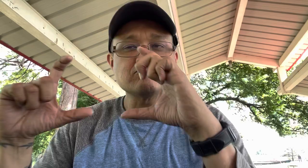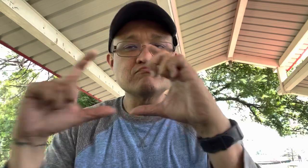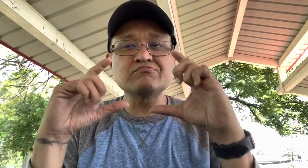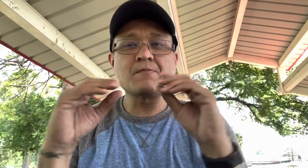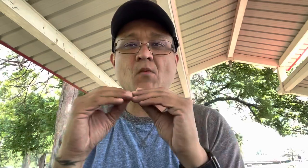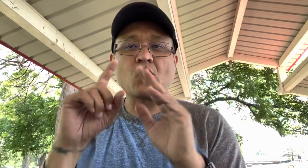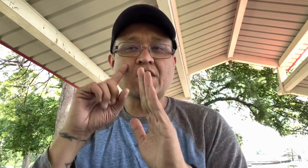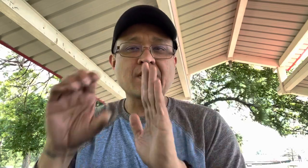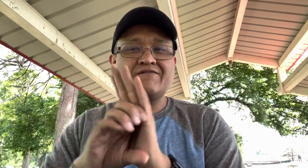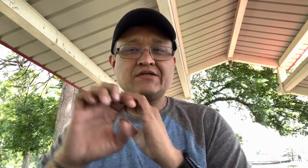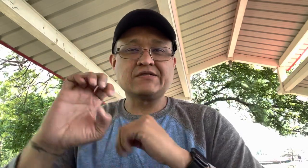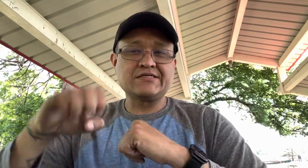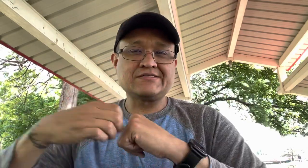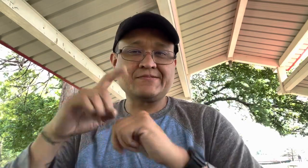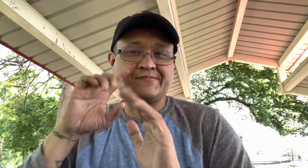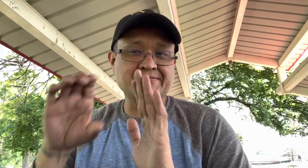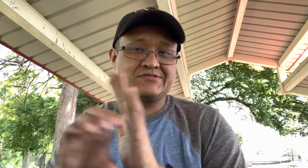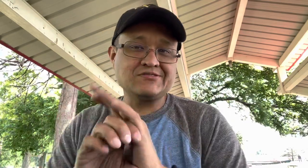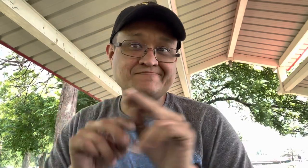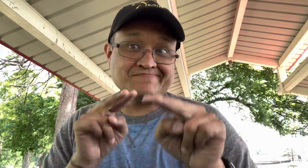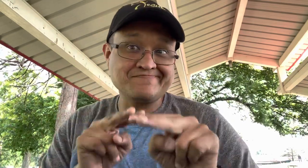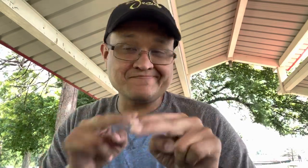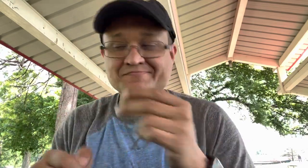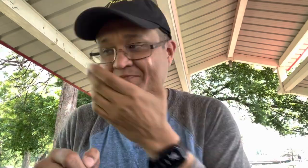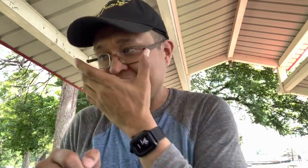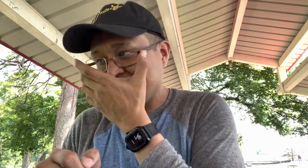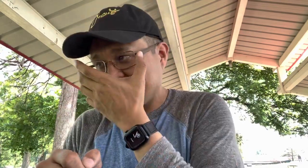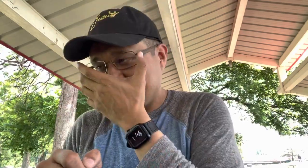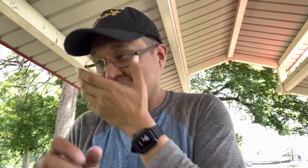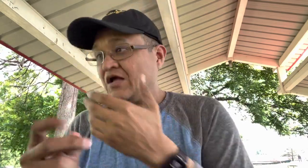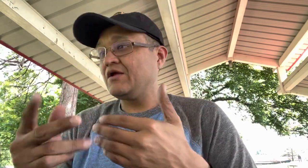Lisa's sister and we're going to take some more engagement pictures so we're looking forward to that